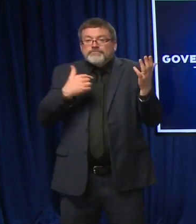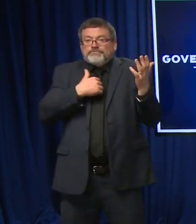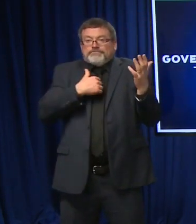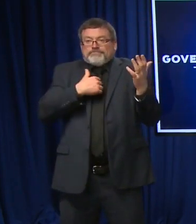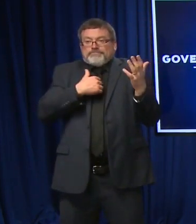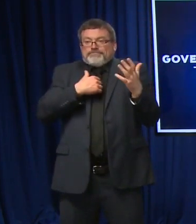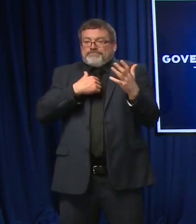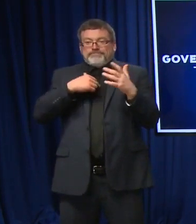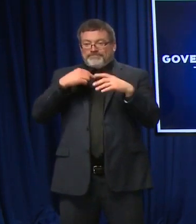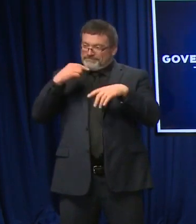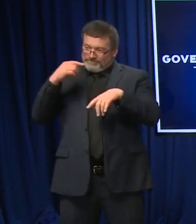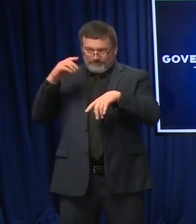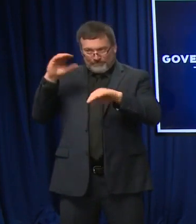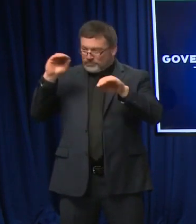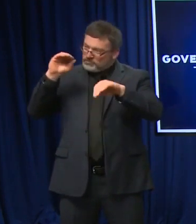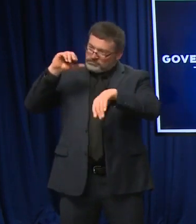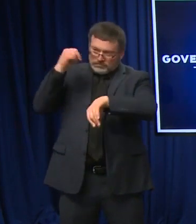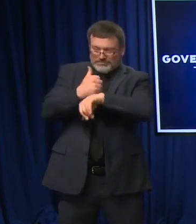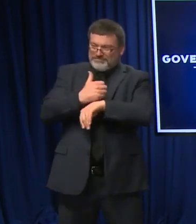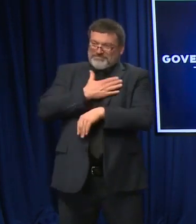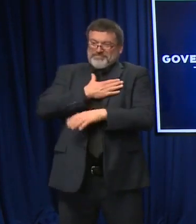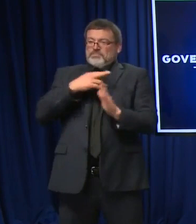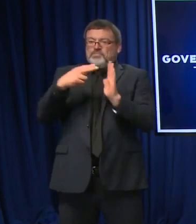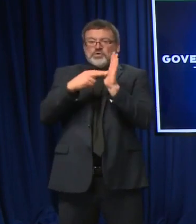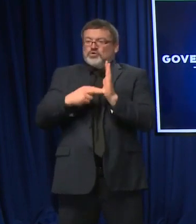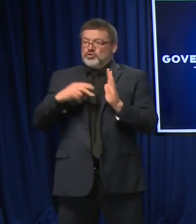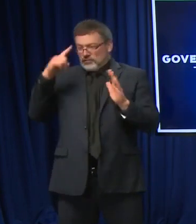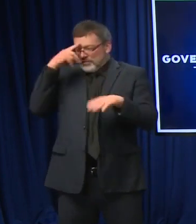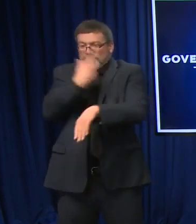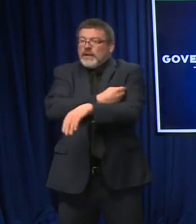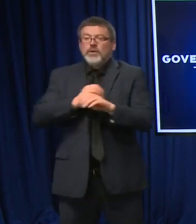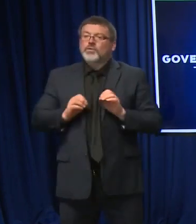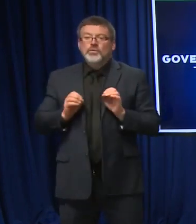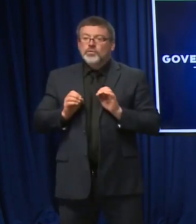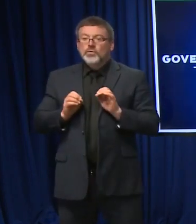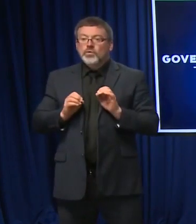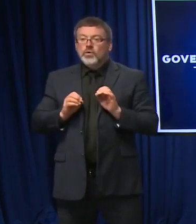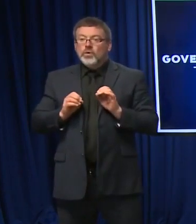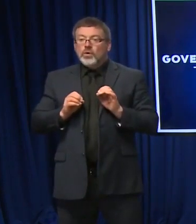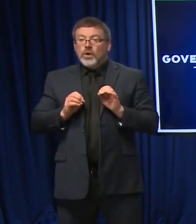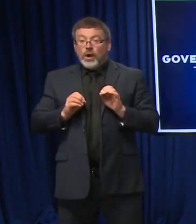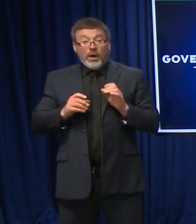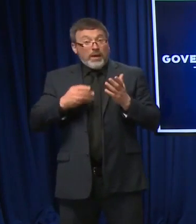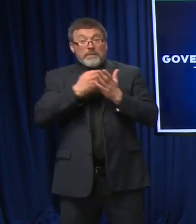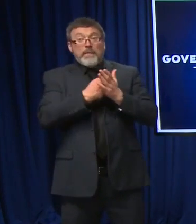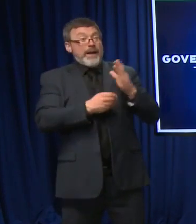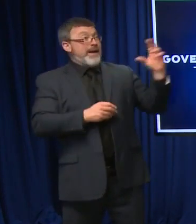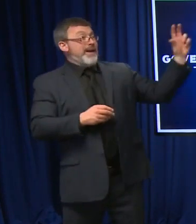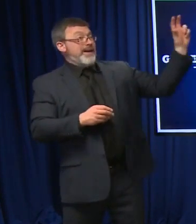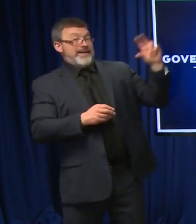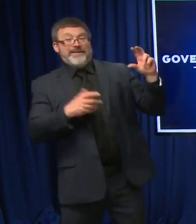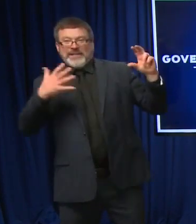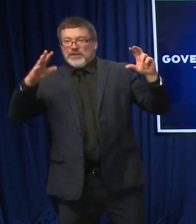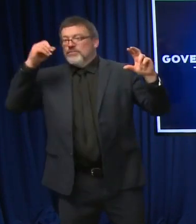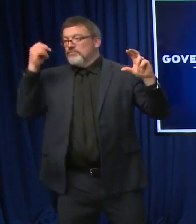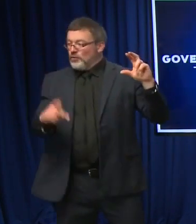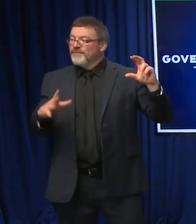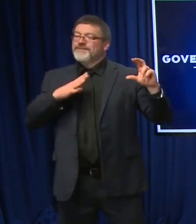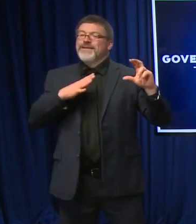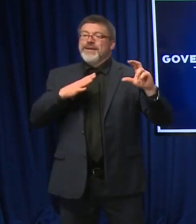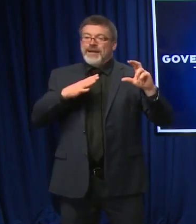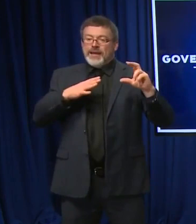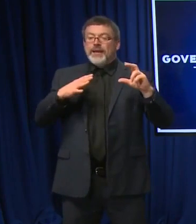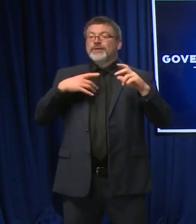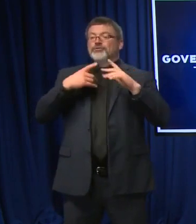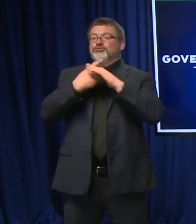Now that that funding is finally now approved. We're moving forward with it. We're able to implement, I guess, get a lot of that